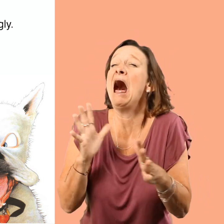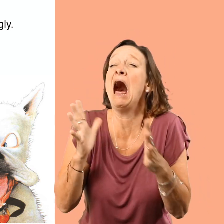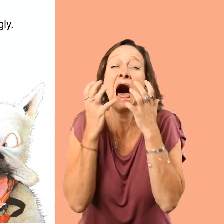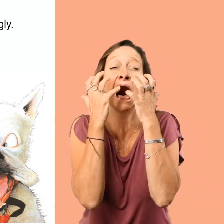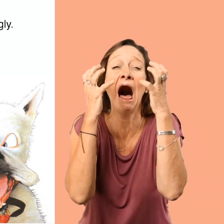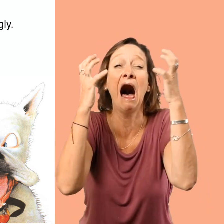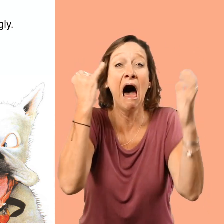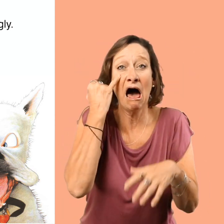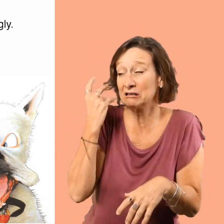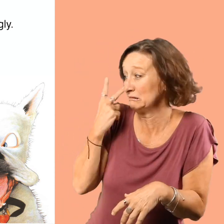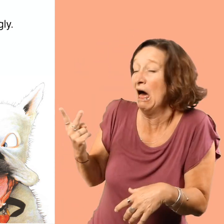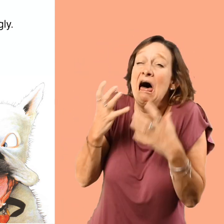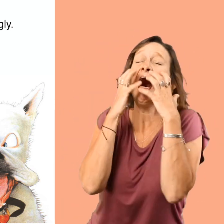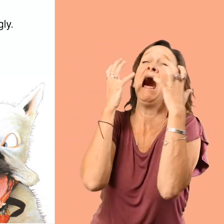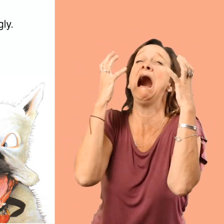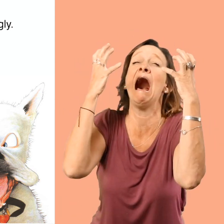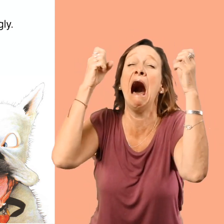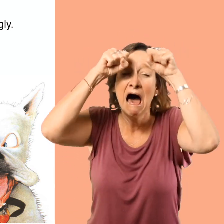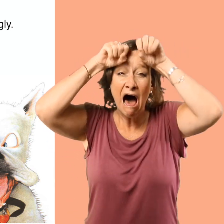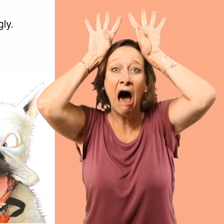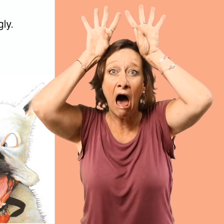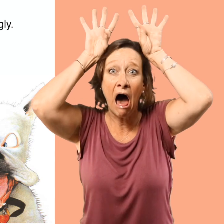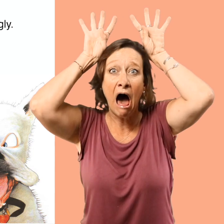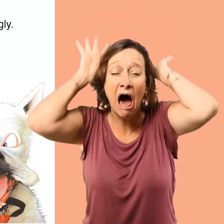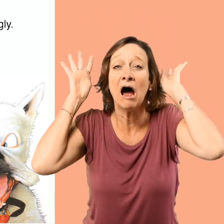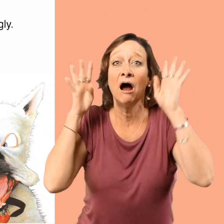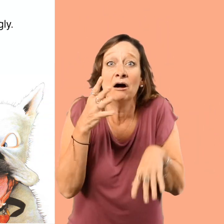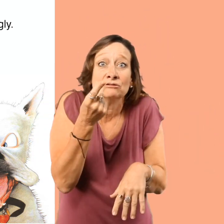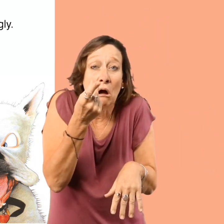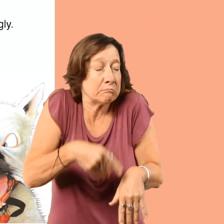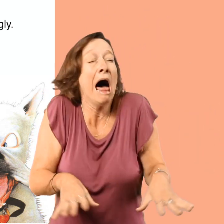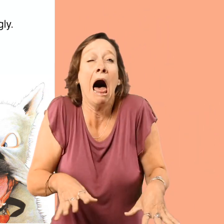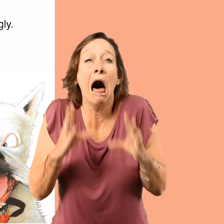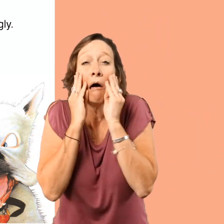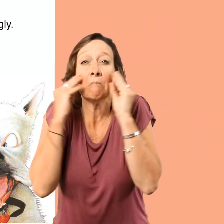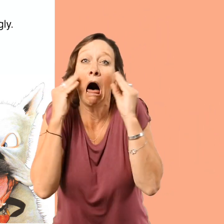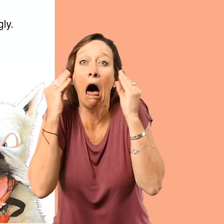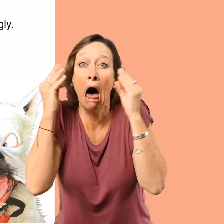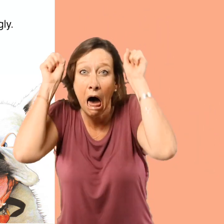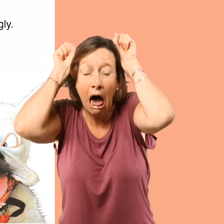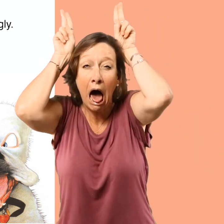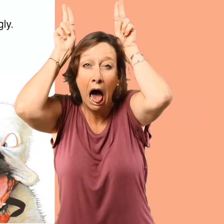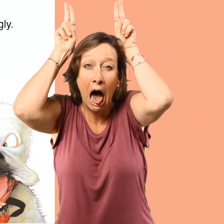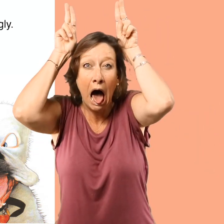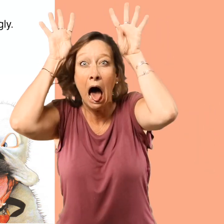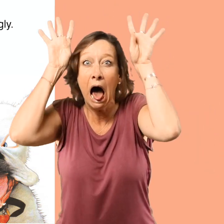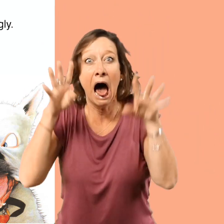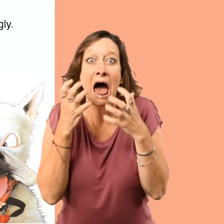She screams whenever she sees her. See her hair standing on N. And the